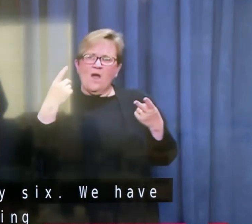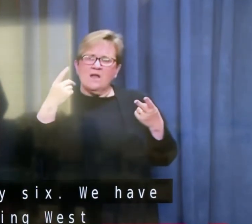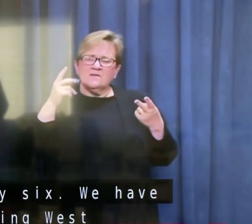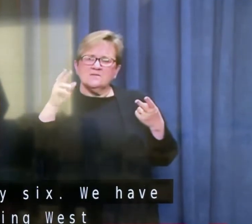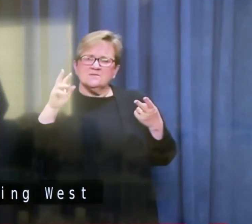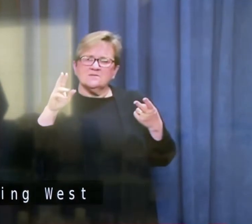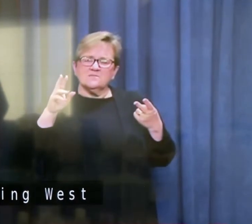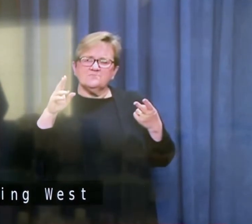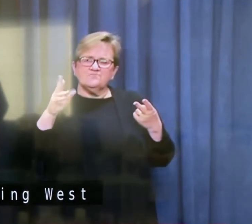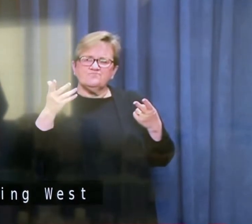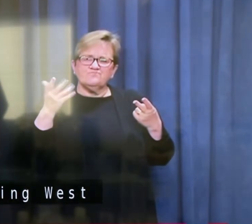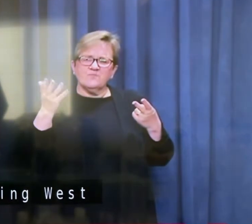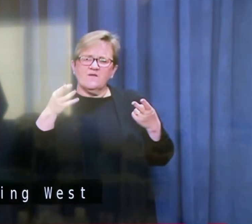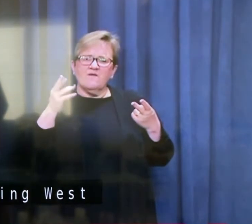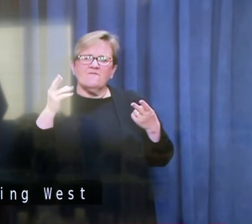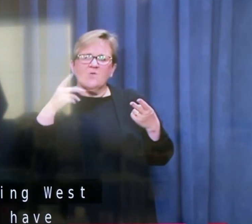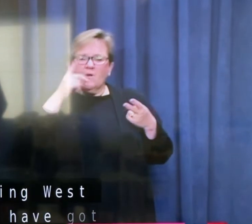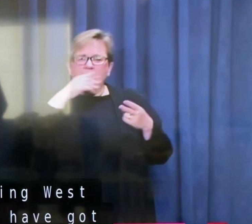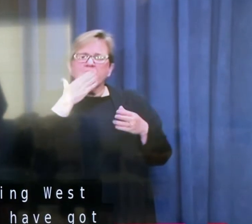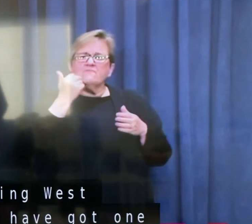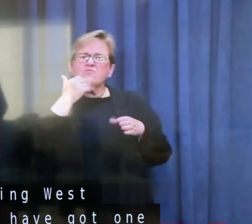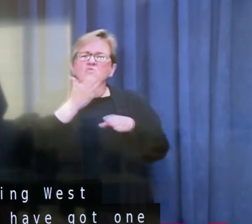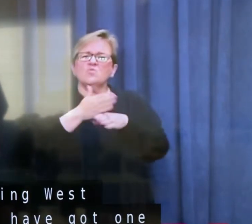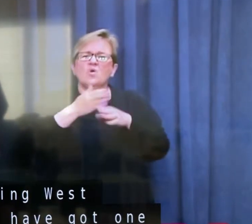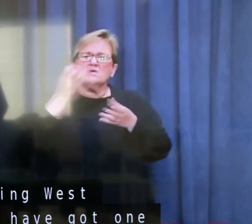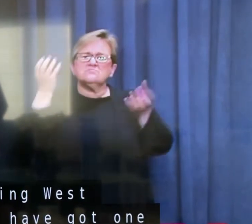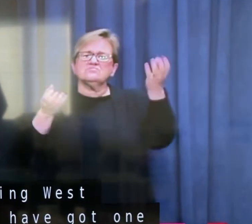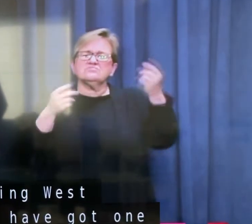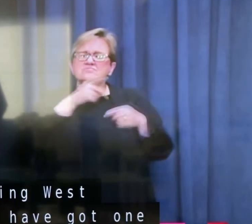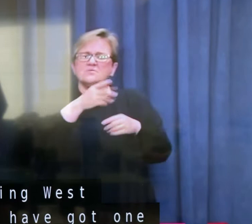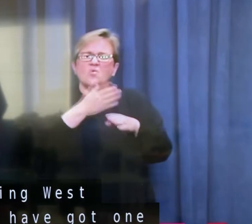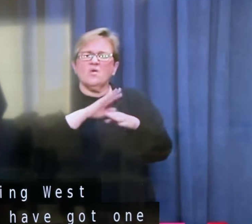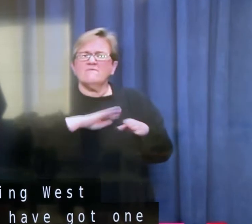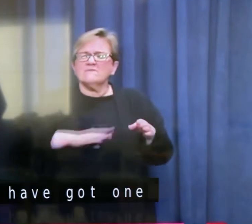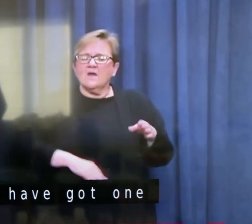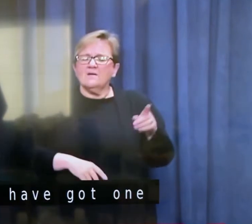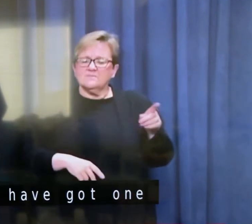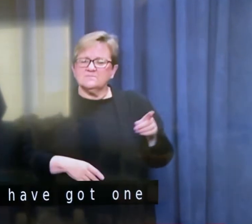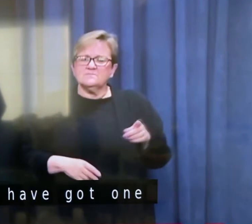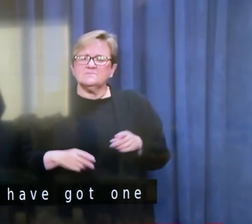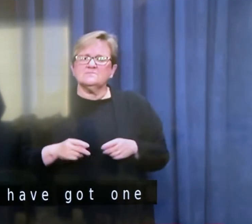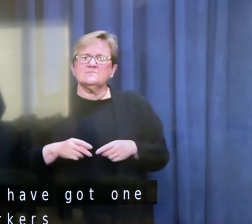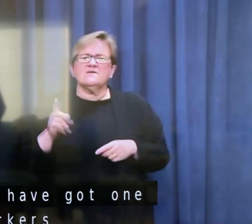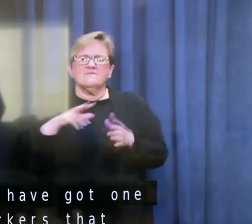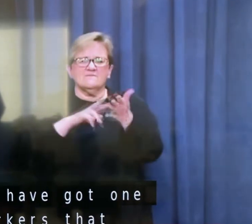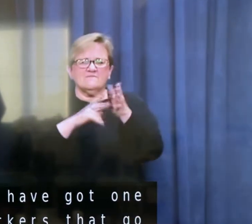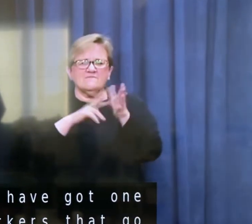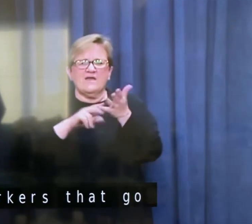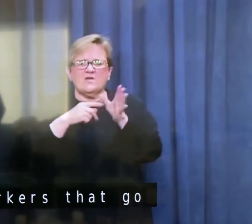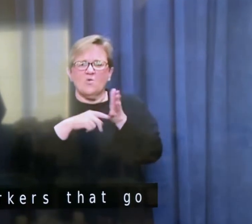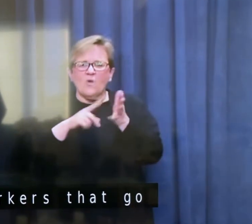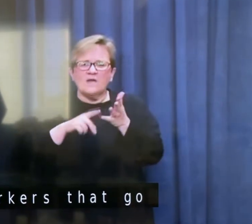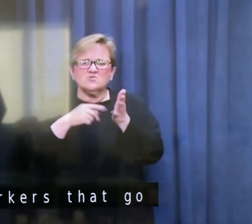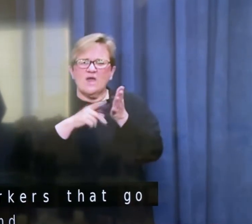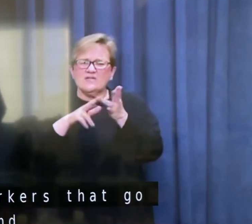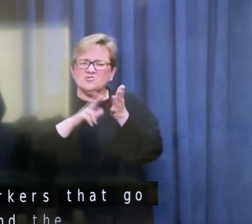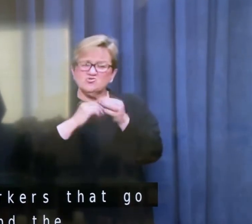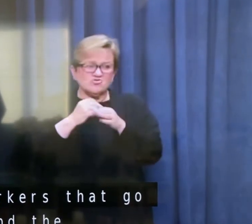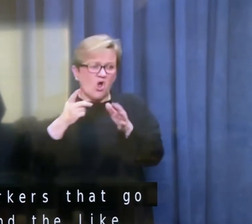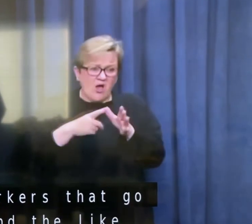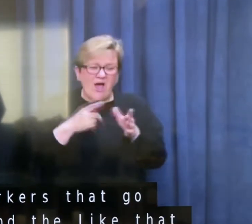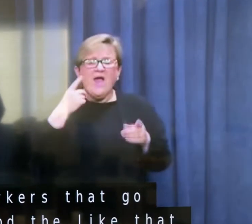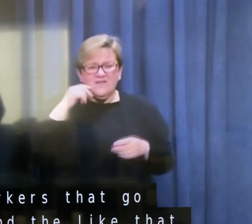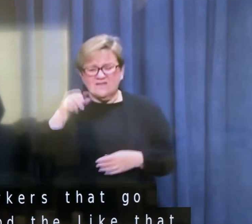the seasonal workers that go and work on farms and the like that come from Bunumatu and Tonga, I think.